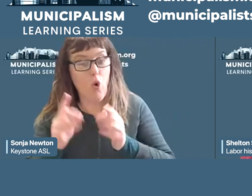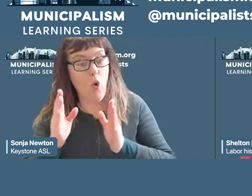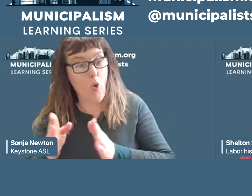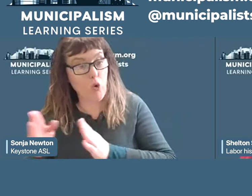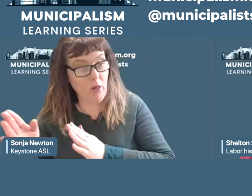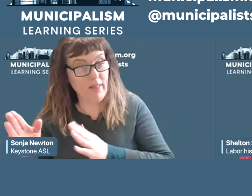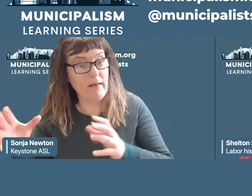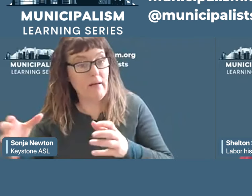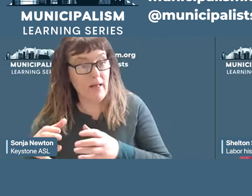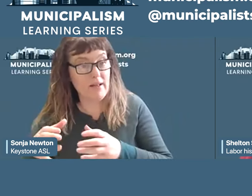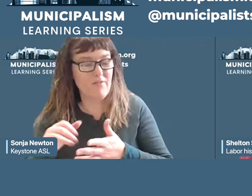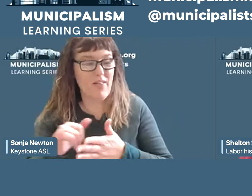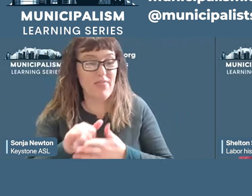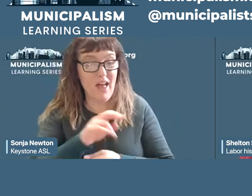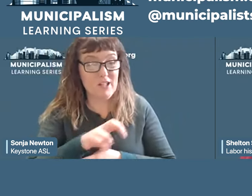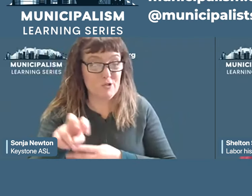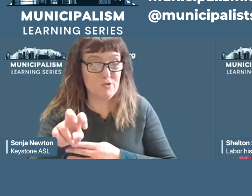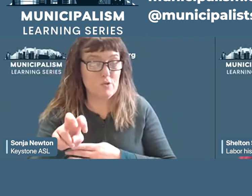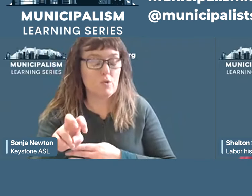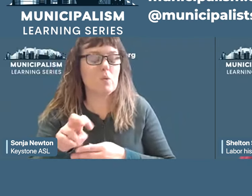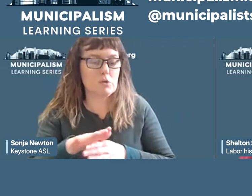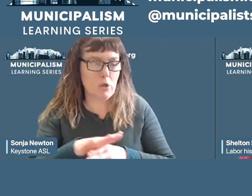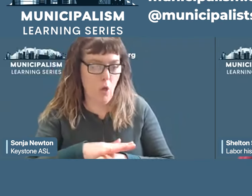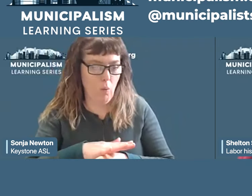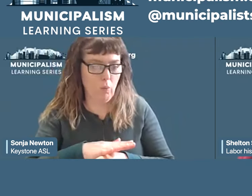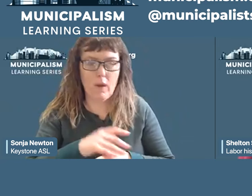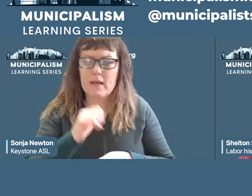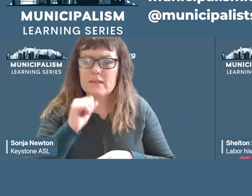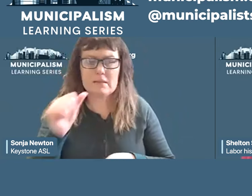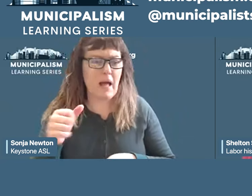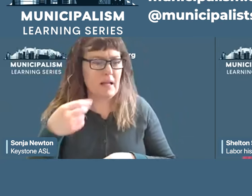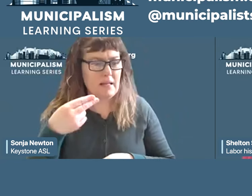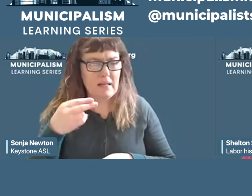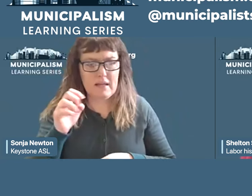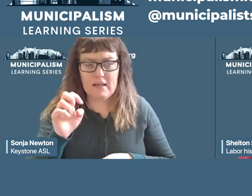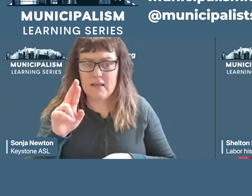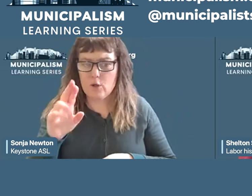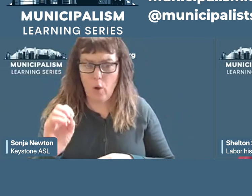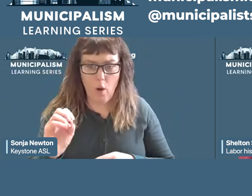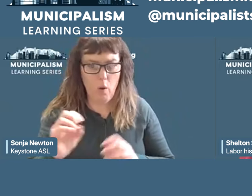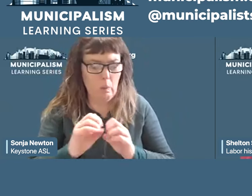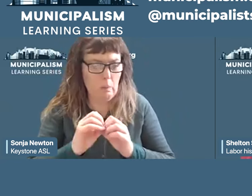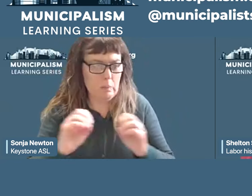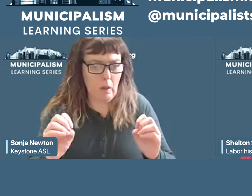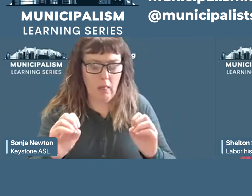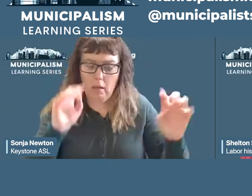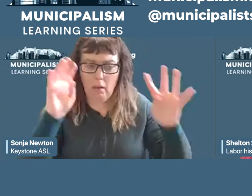and he depicted nothing heroic, nothing to captivate the senses and charm the imagination.